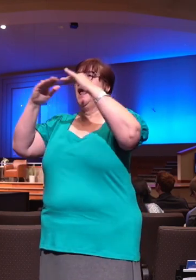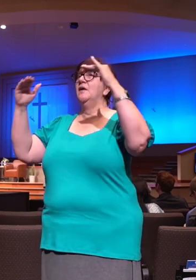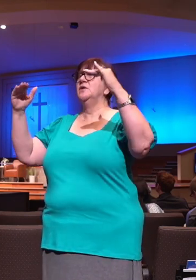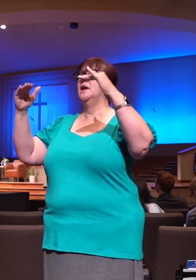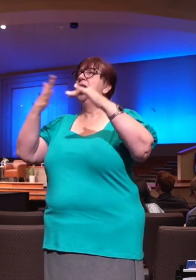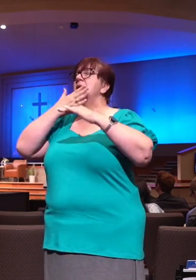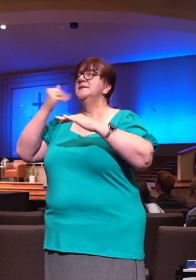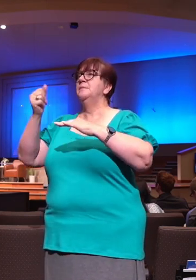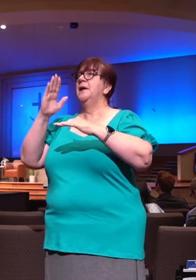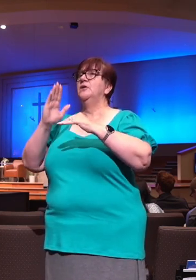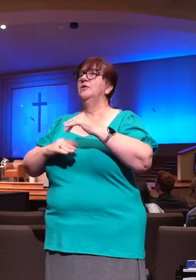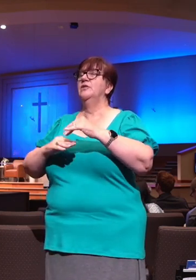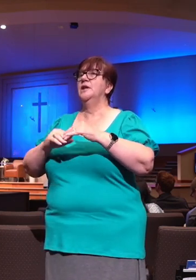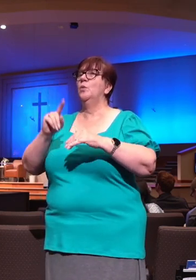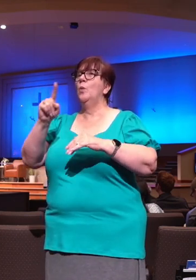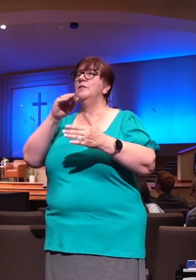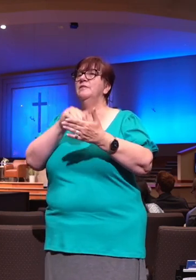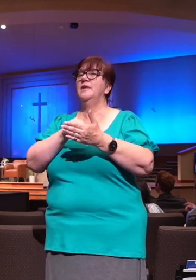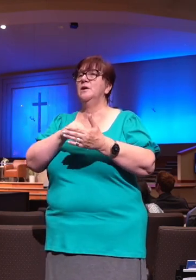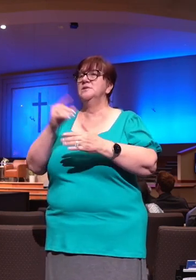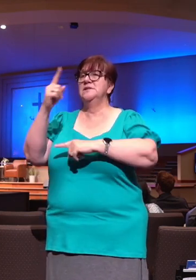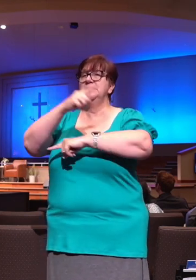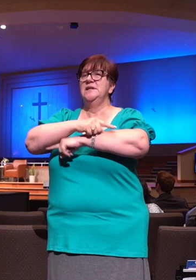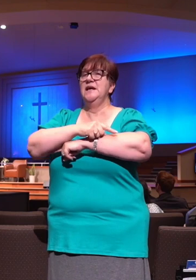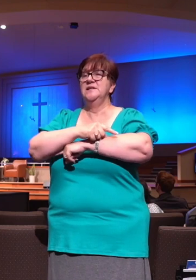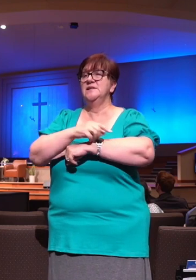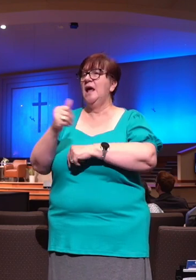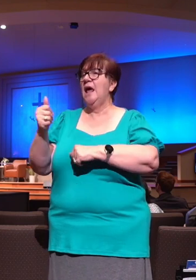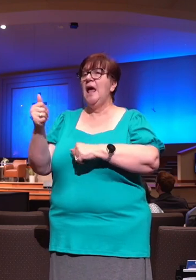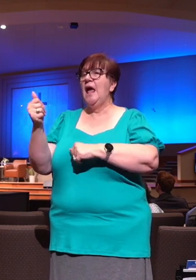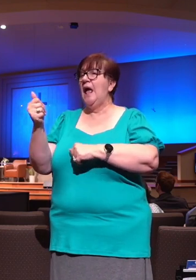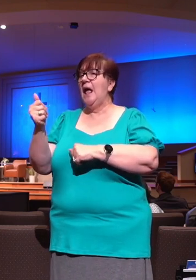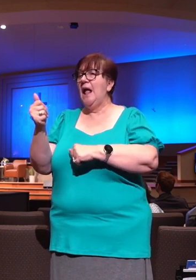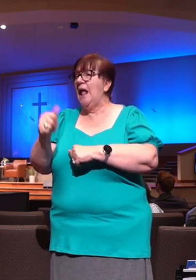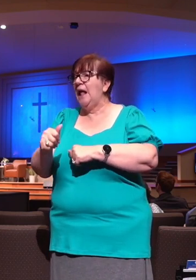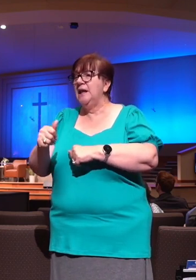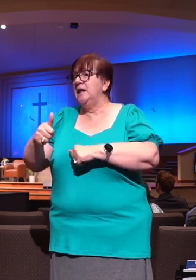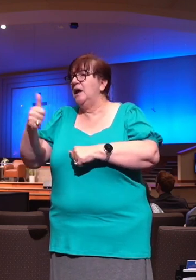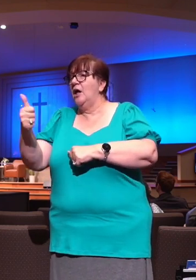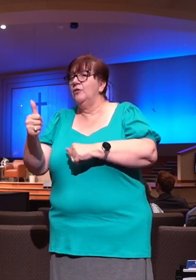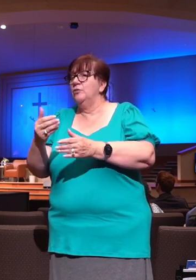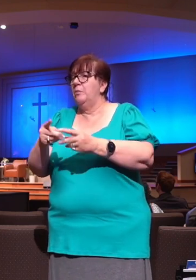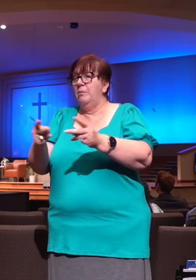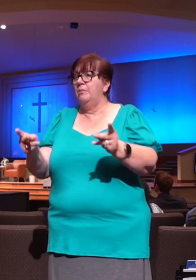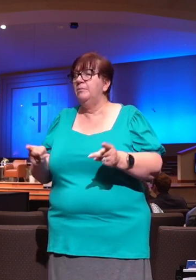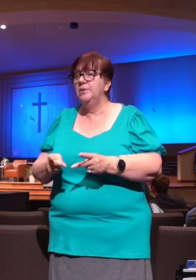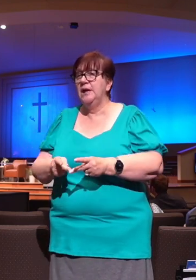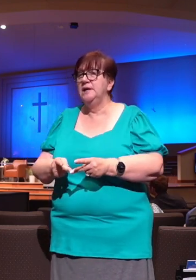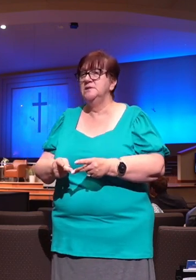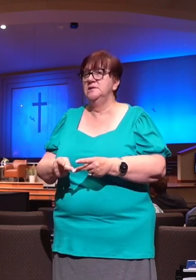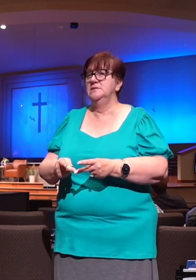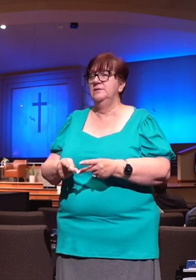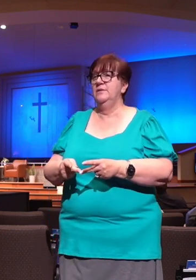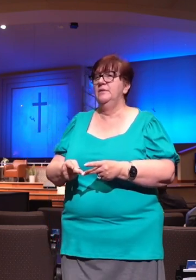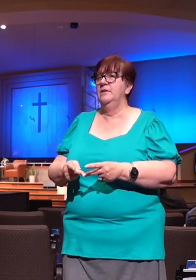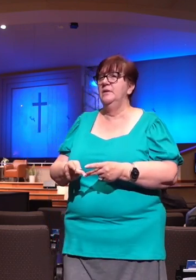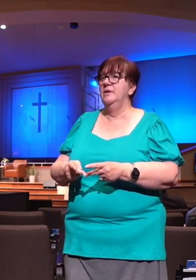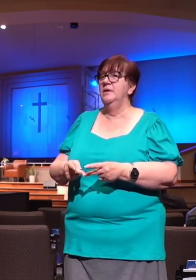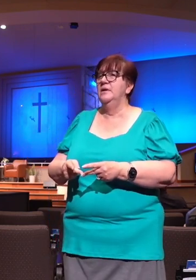a thousand anywhere else. Lord, I just take one day in your presence, and it's better than to dwell in the